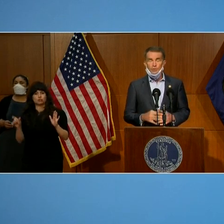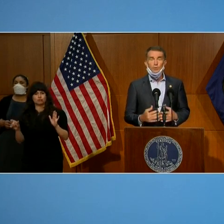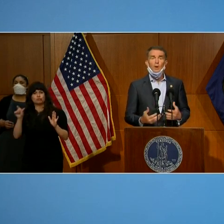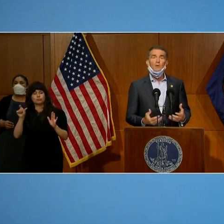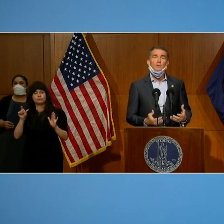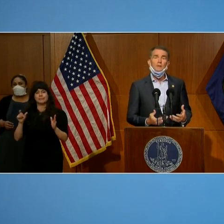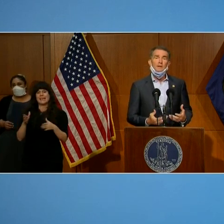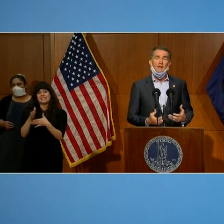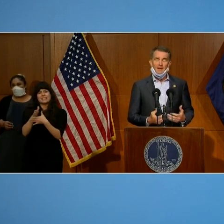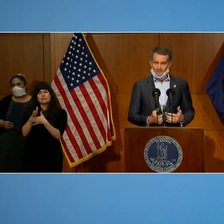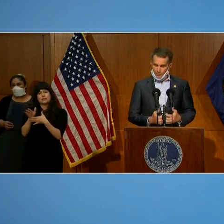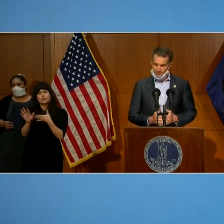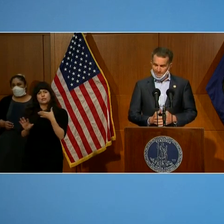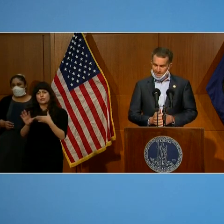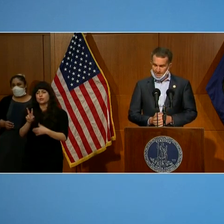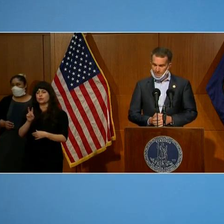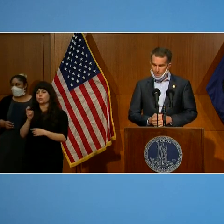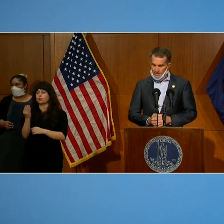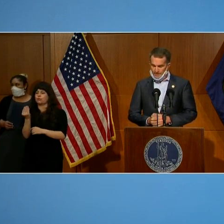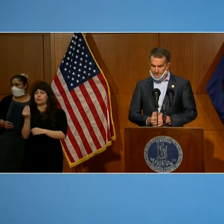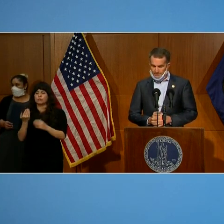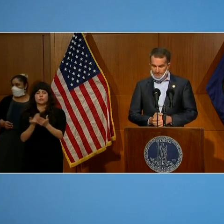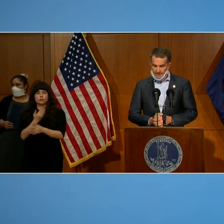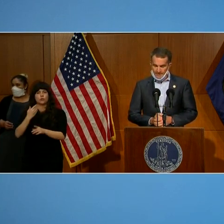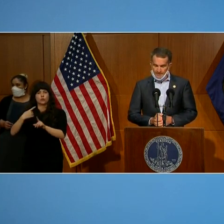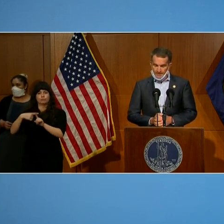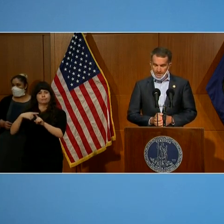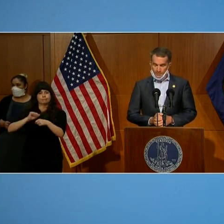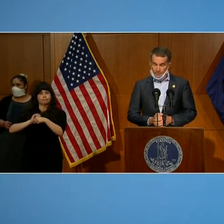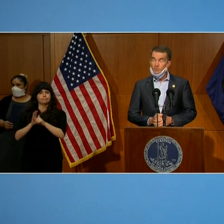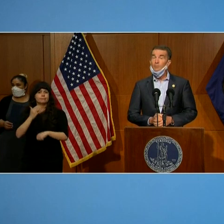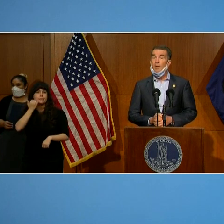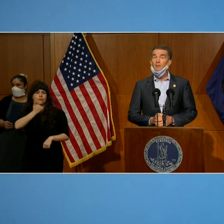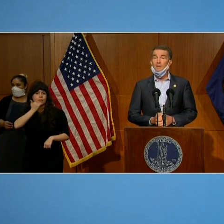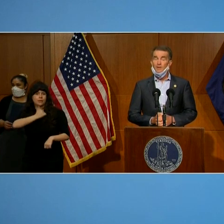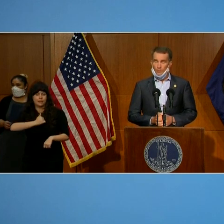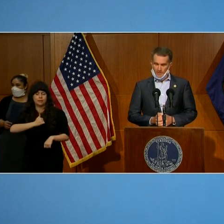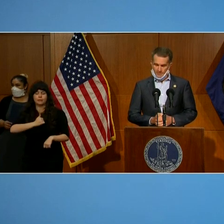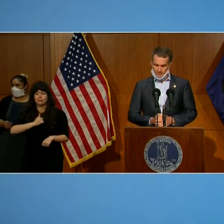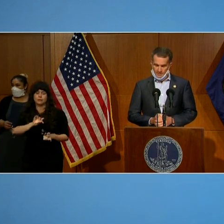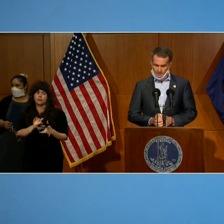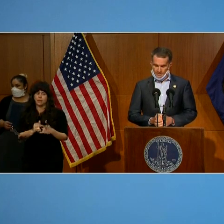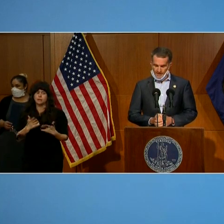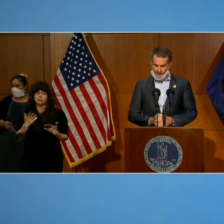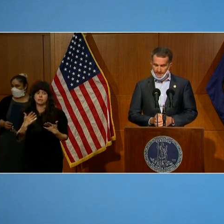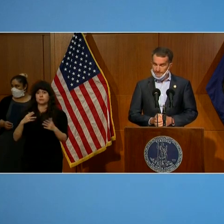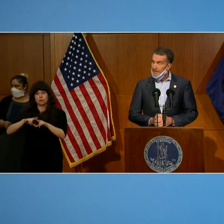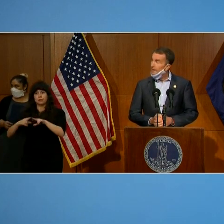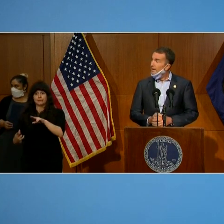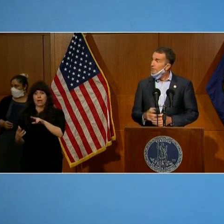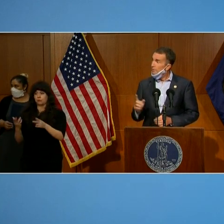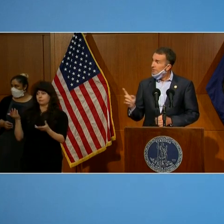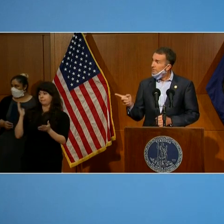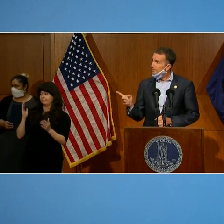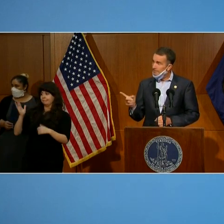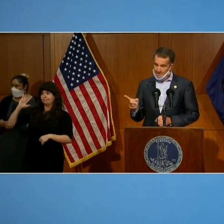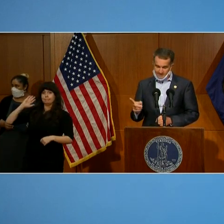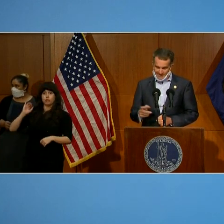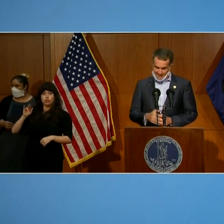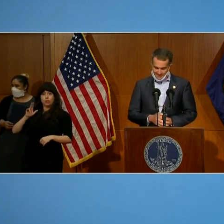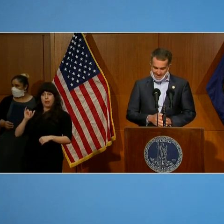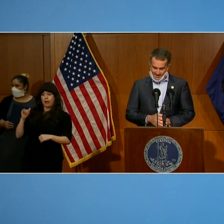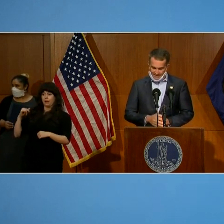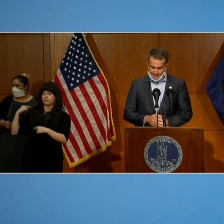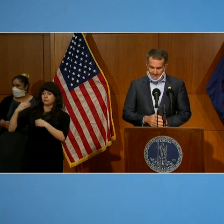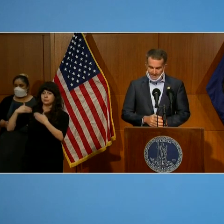around 214 new cases a day, which is better than it was in July. And you can see from